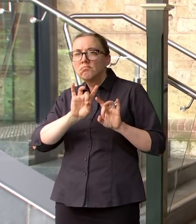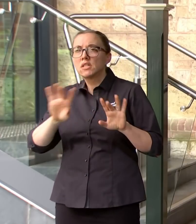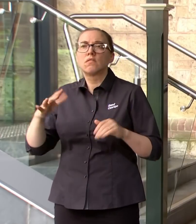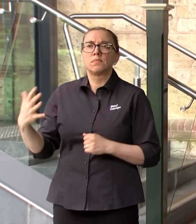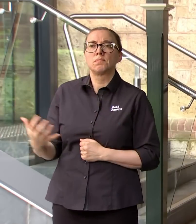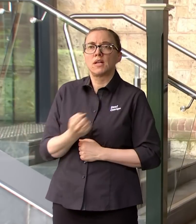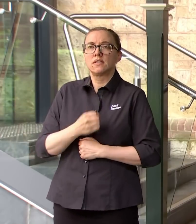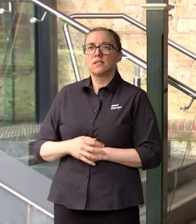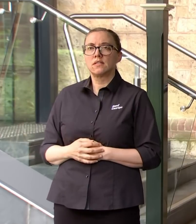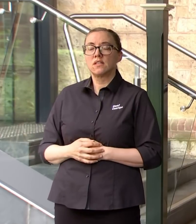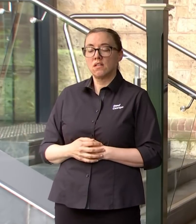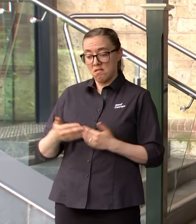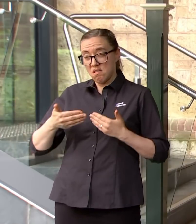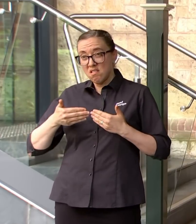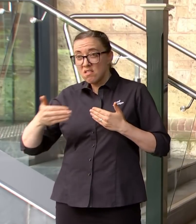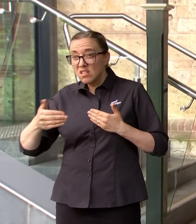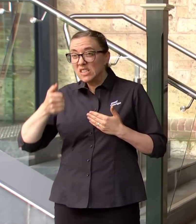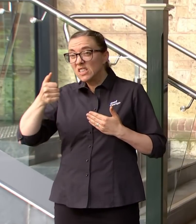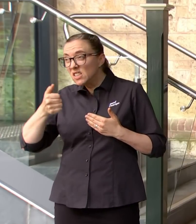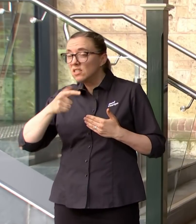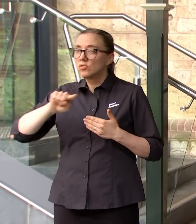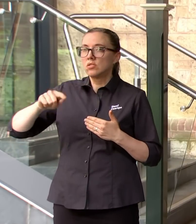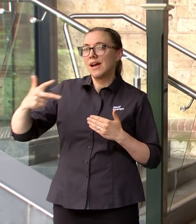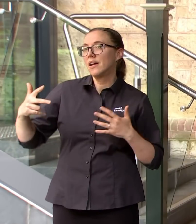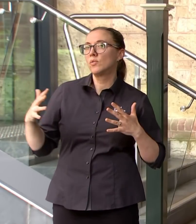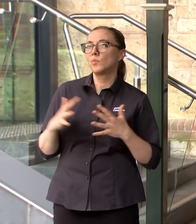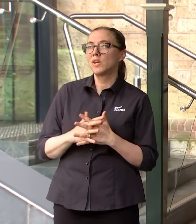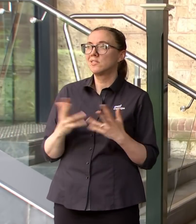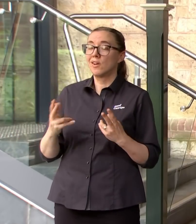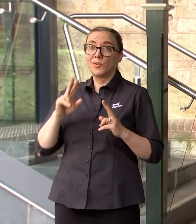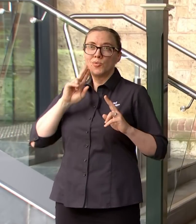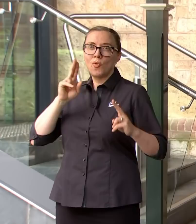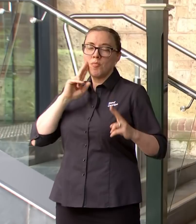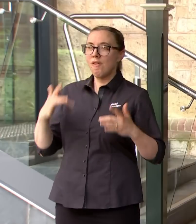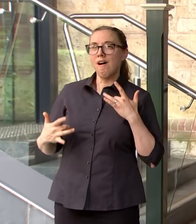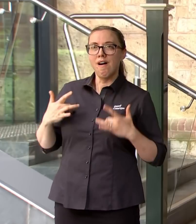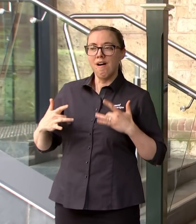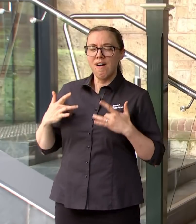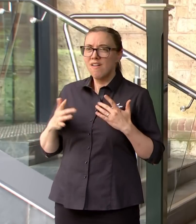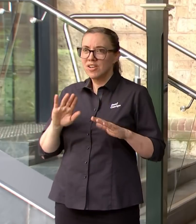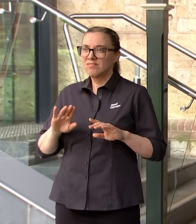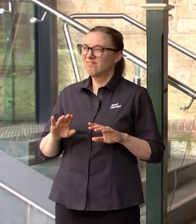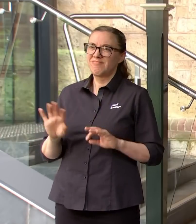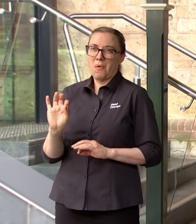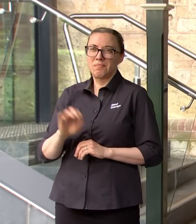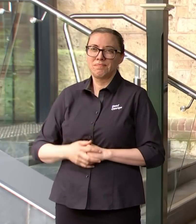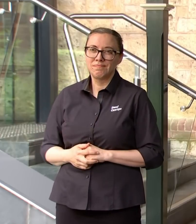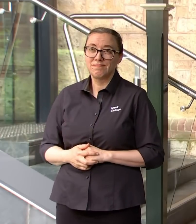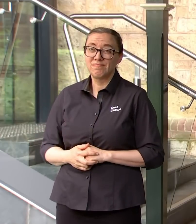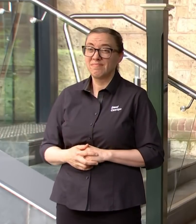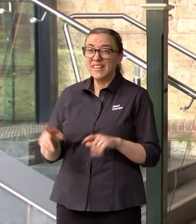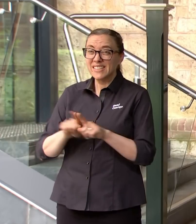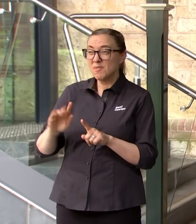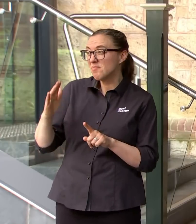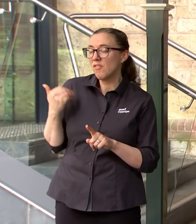that life over the next six or eight weeks is going to go on exactly and precisely as it was sort of six or eight weeks ago it is going to be